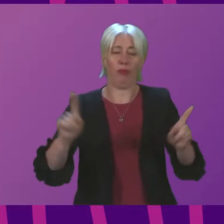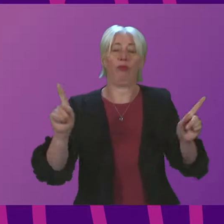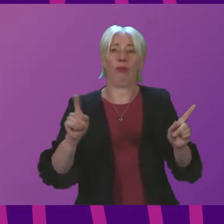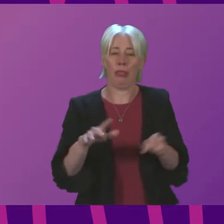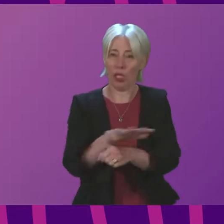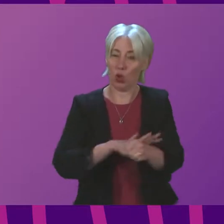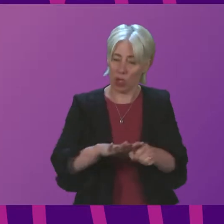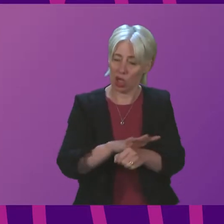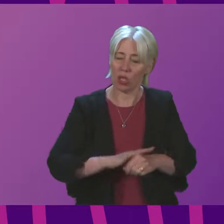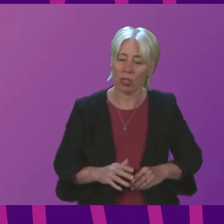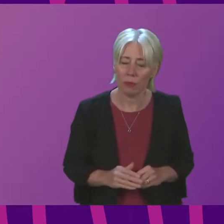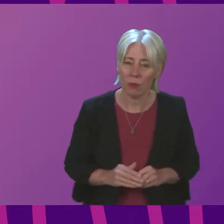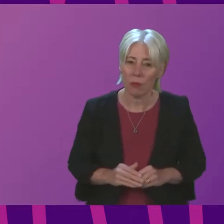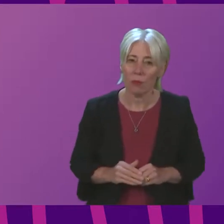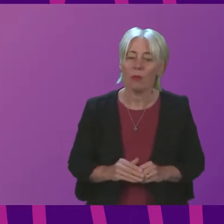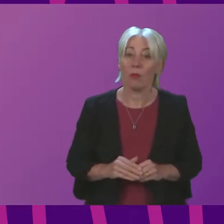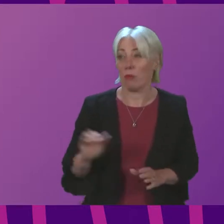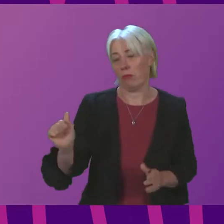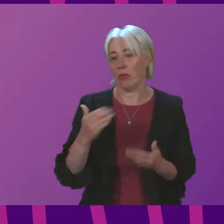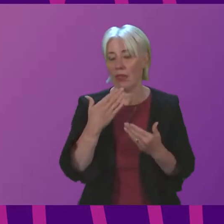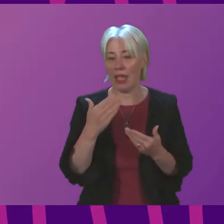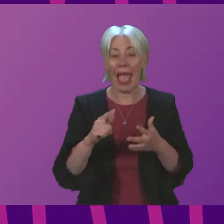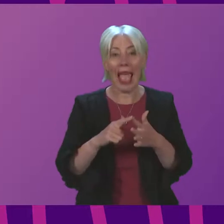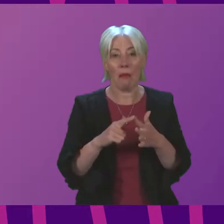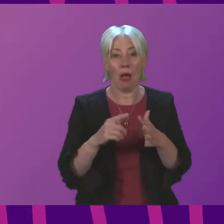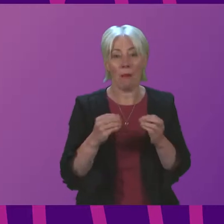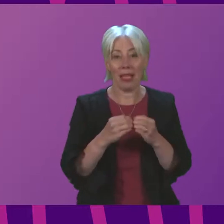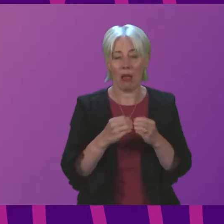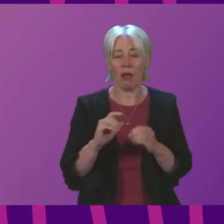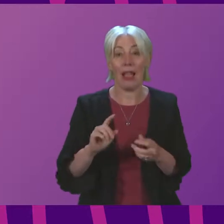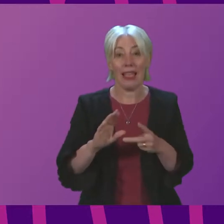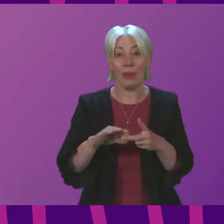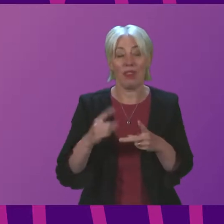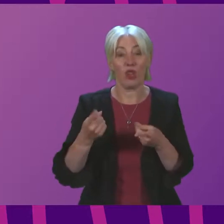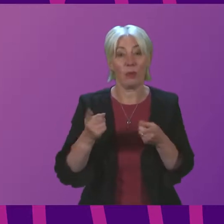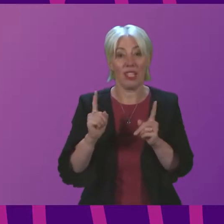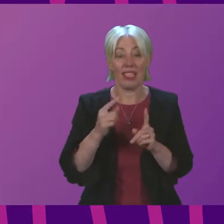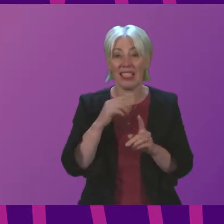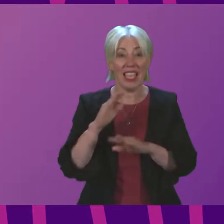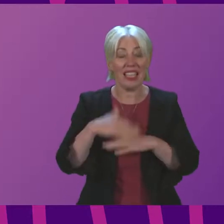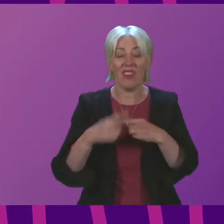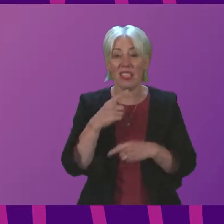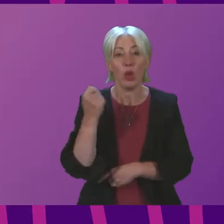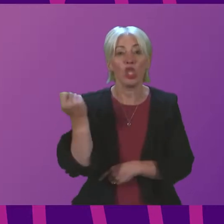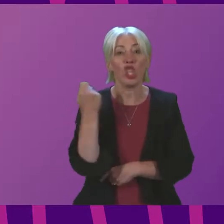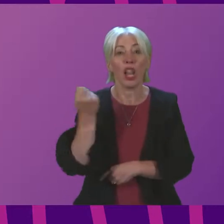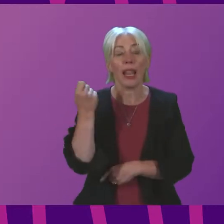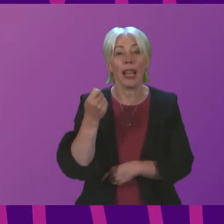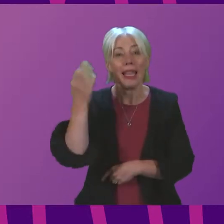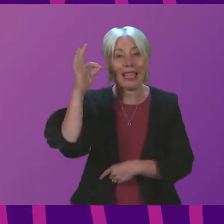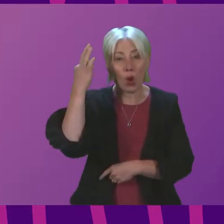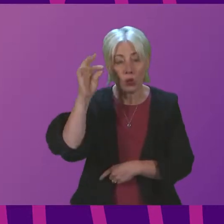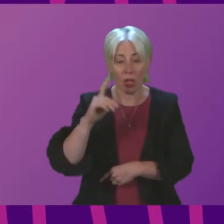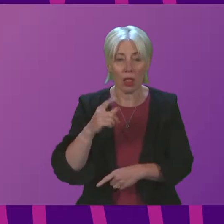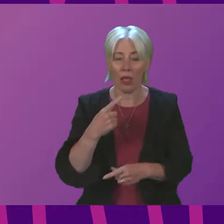Claire Baker to be followed by Emma Harper. Thank you. I have to note that the Deputy First Minister did not mention the Stirling Council in the statement and I have been